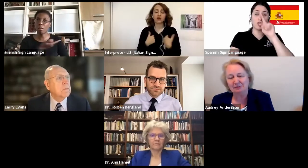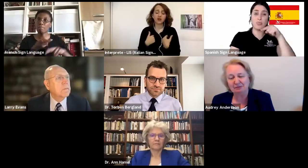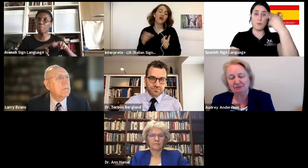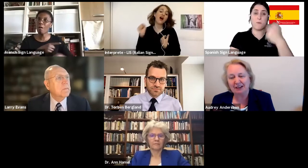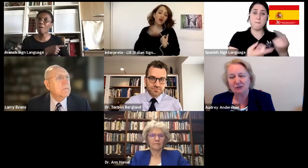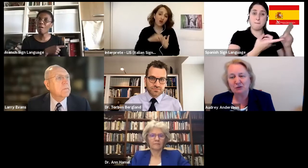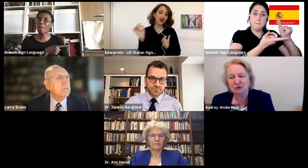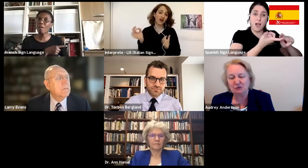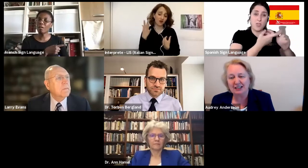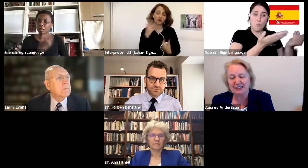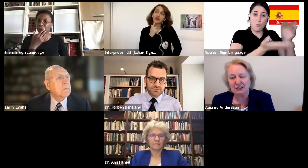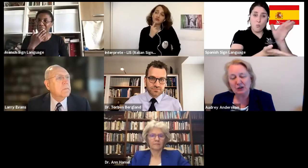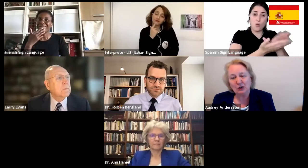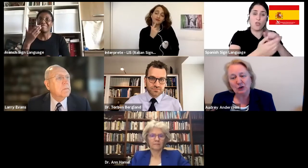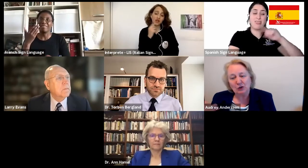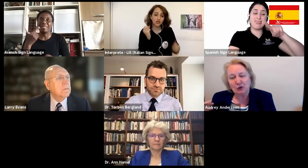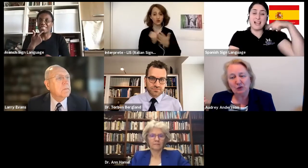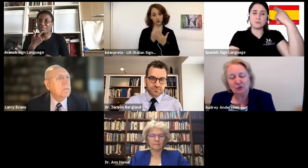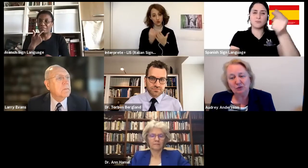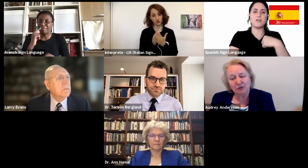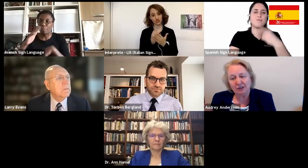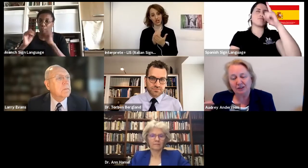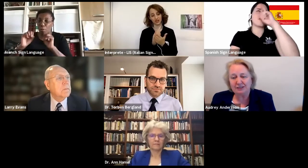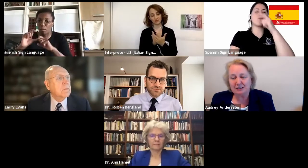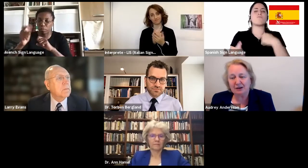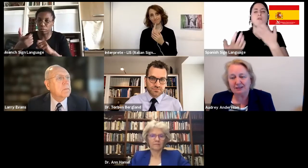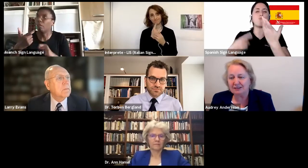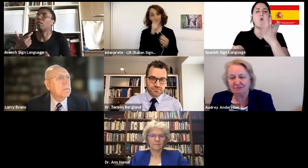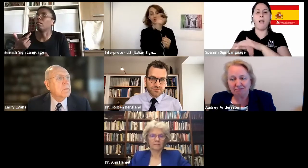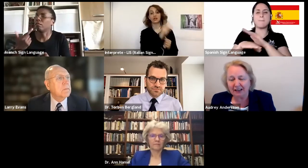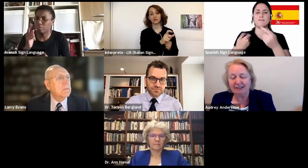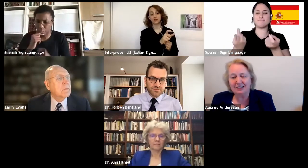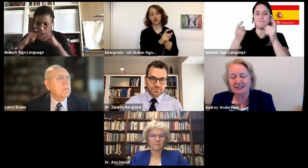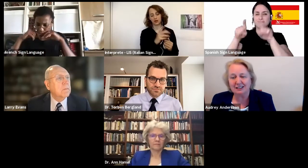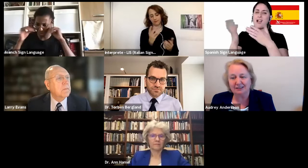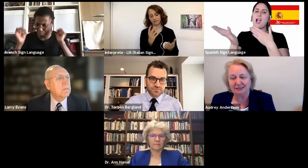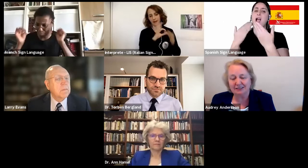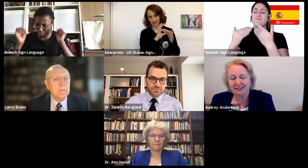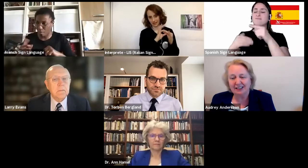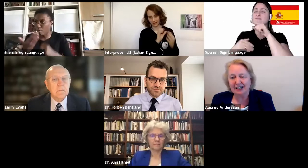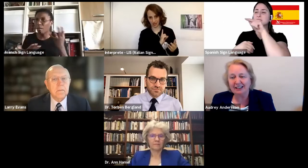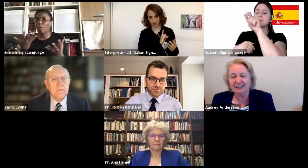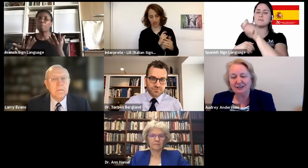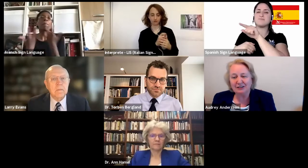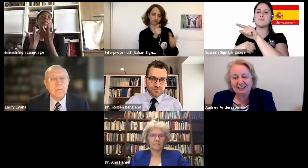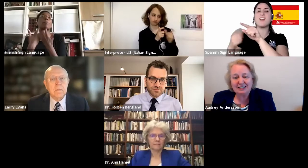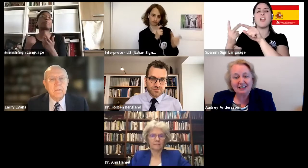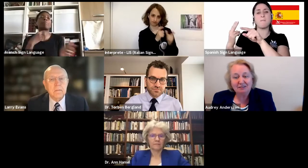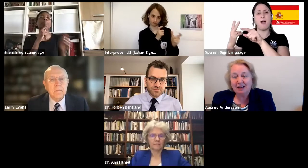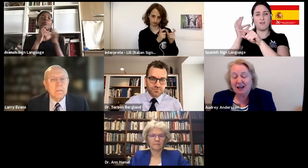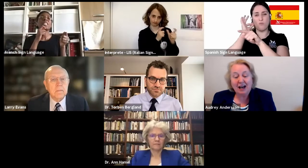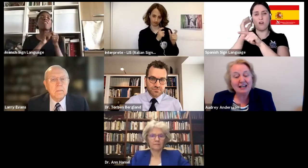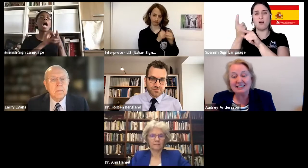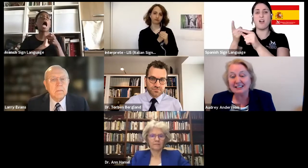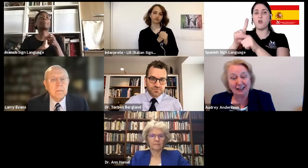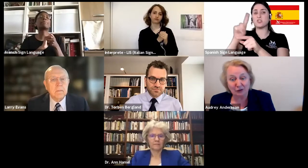I've talked to a friend who lost their spouse, who years ago. And, you know, they say,